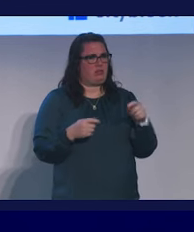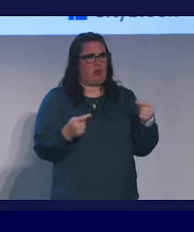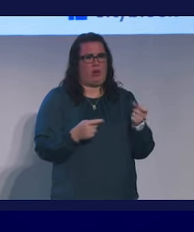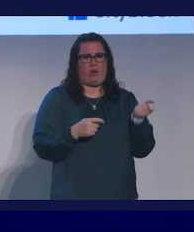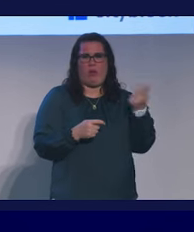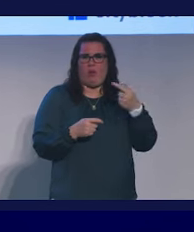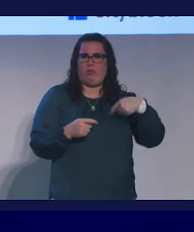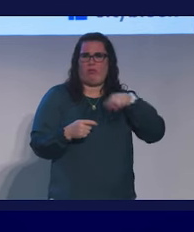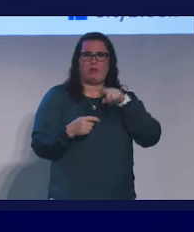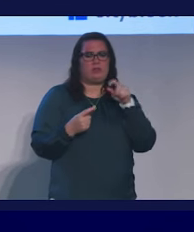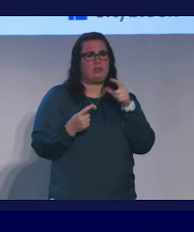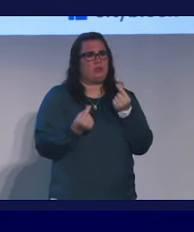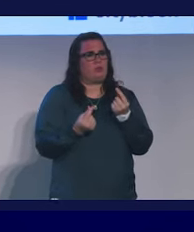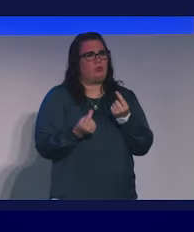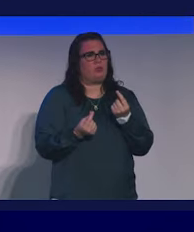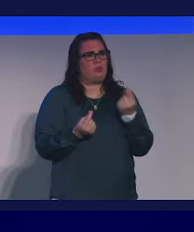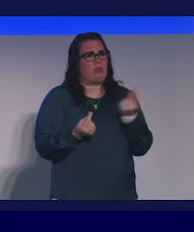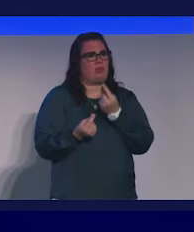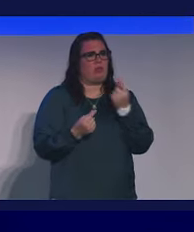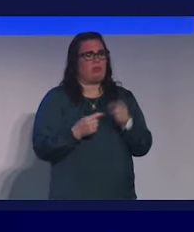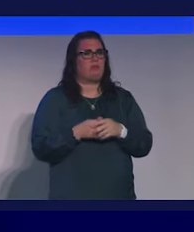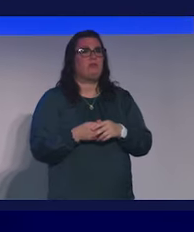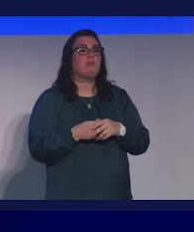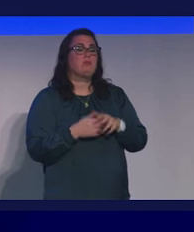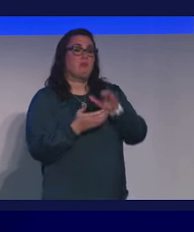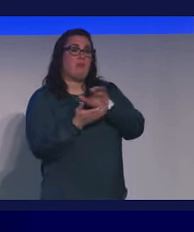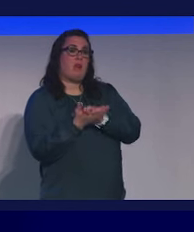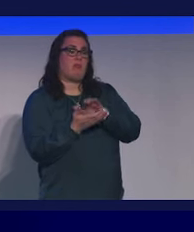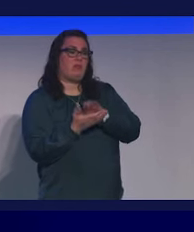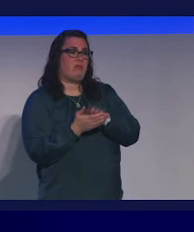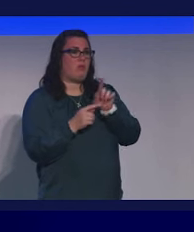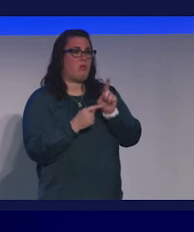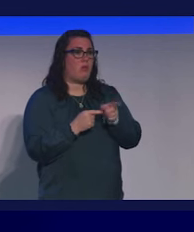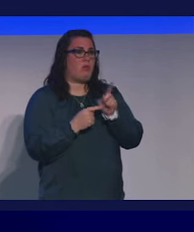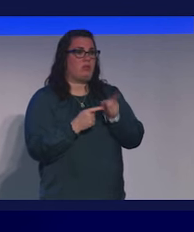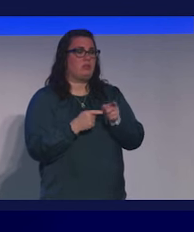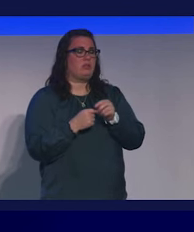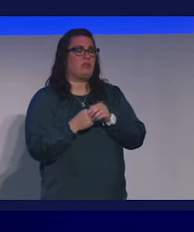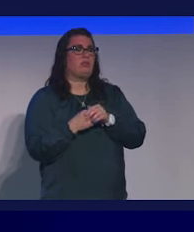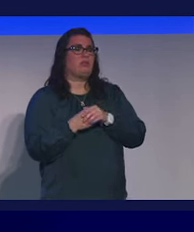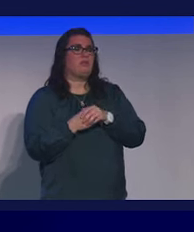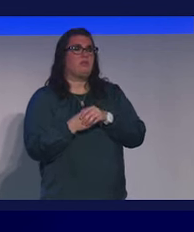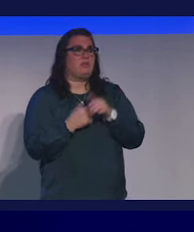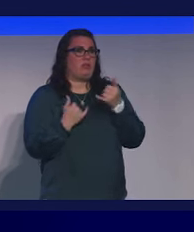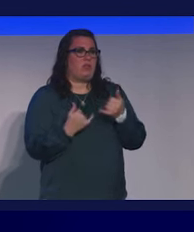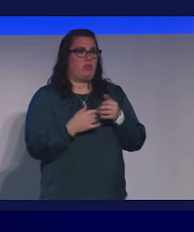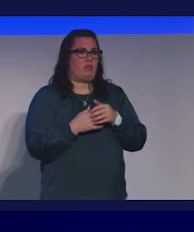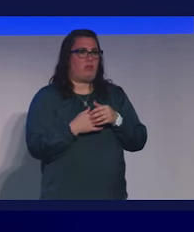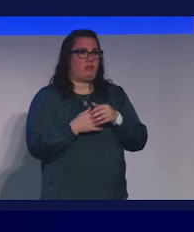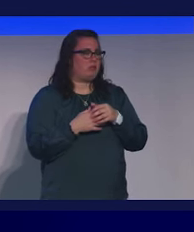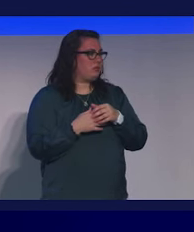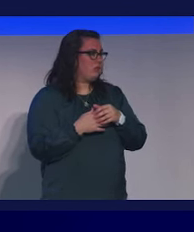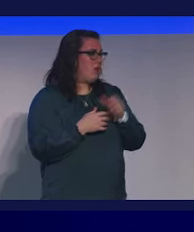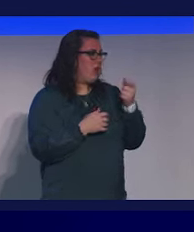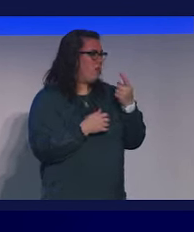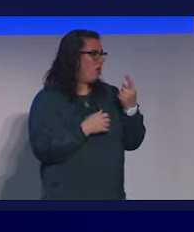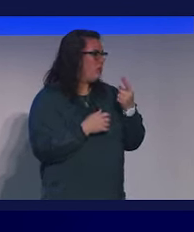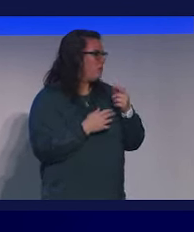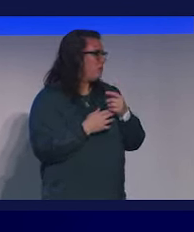and so we have to do something and I believe that the moment for disruption is now. Inherently, I think anyone who